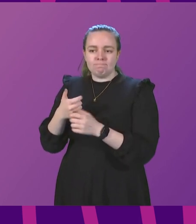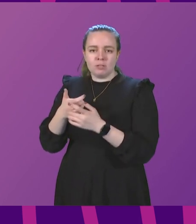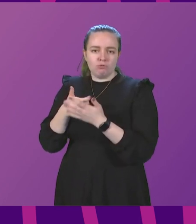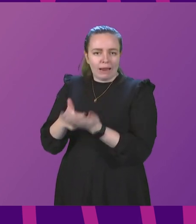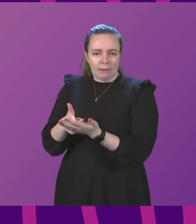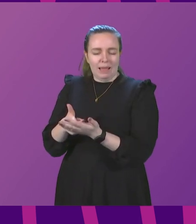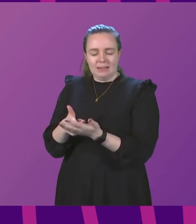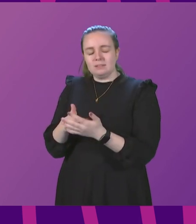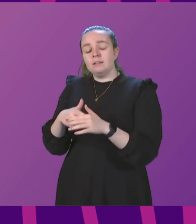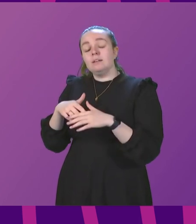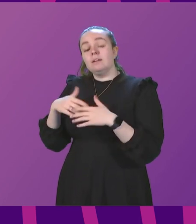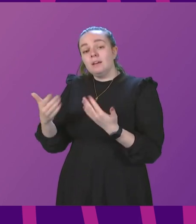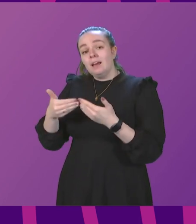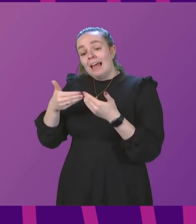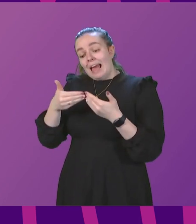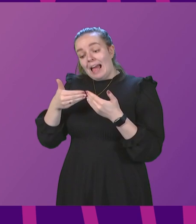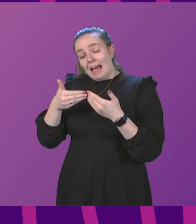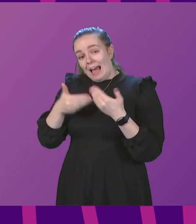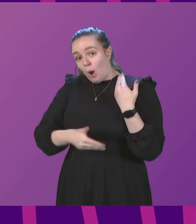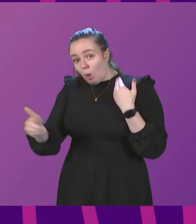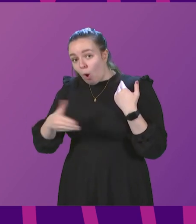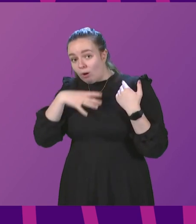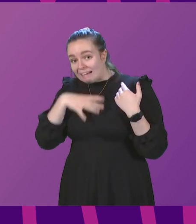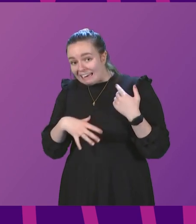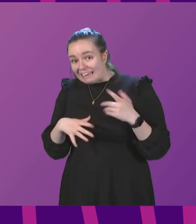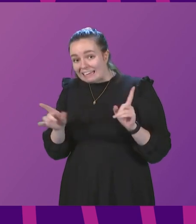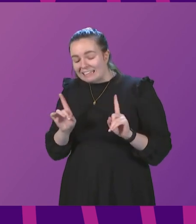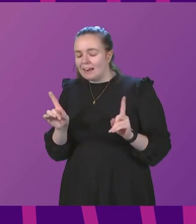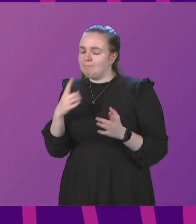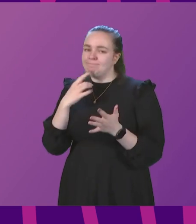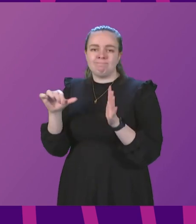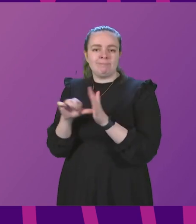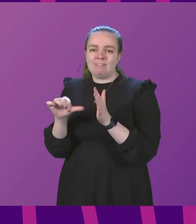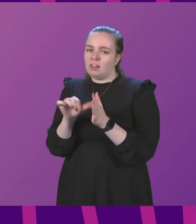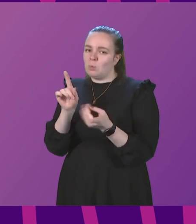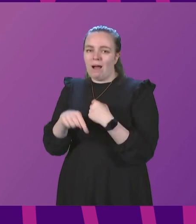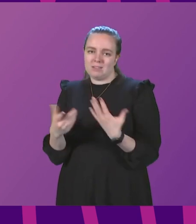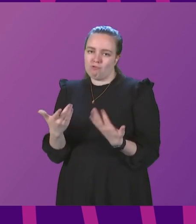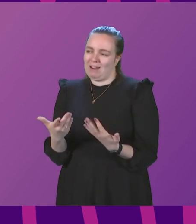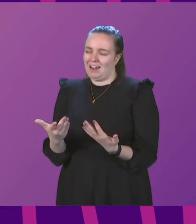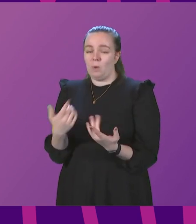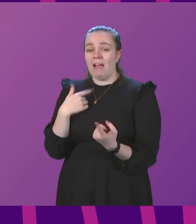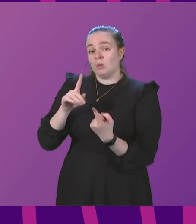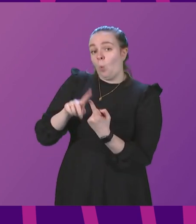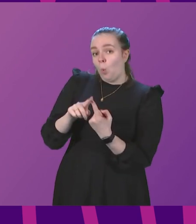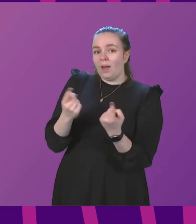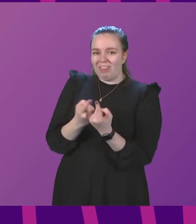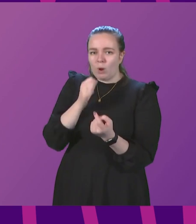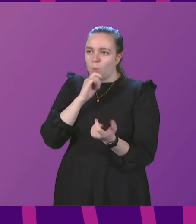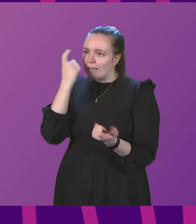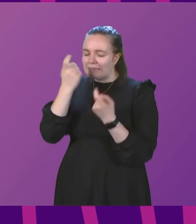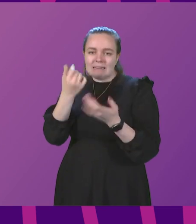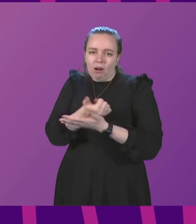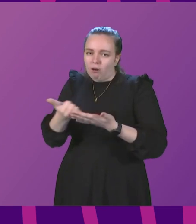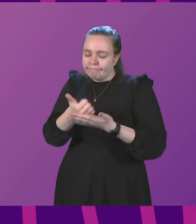In terms of how long it may be required, I think that is difficult to answer. Right now, it is one of the things we will consider on an ongoing